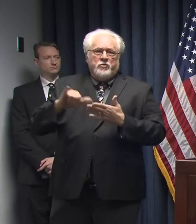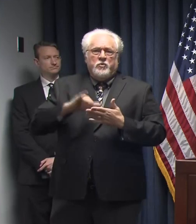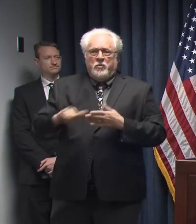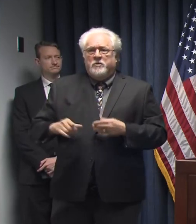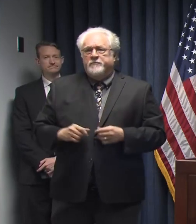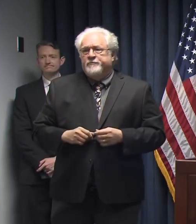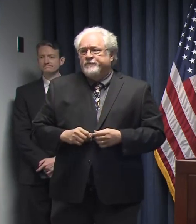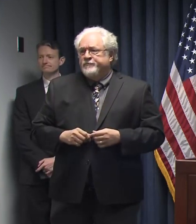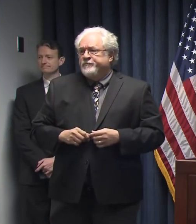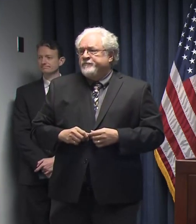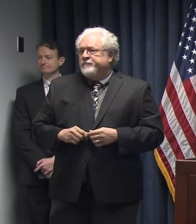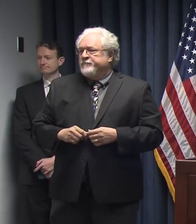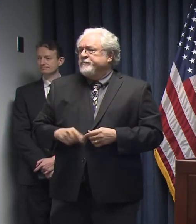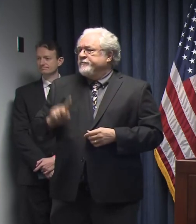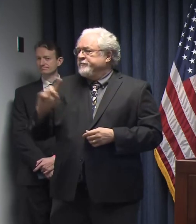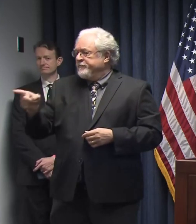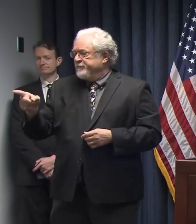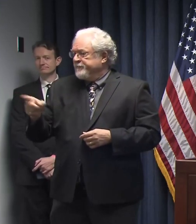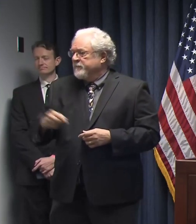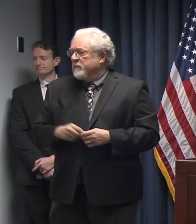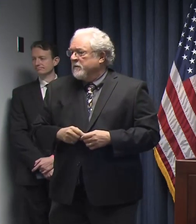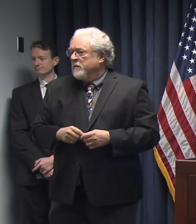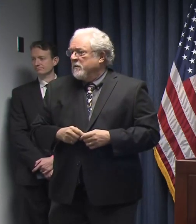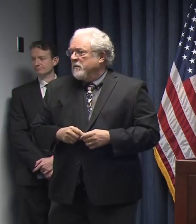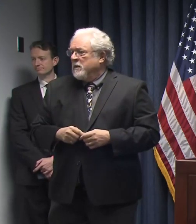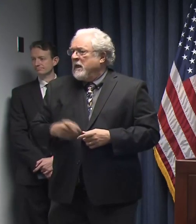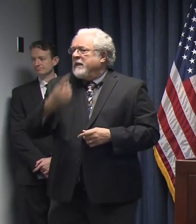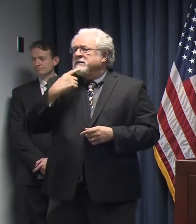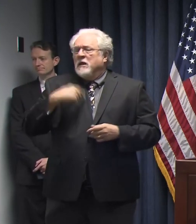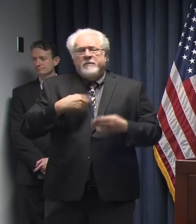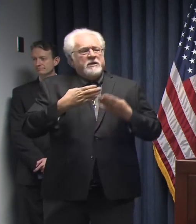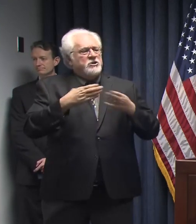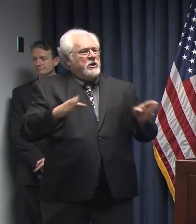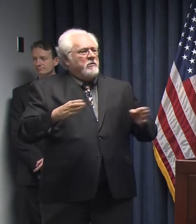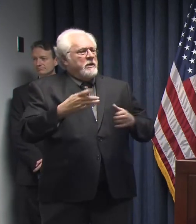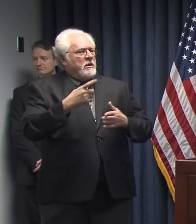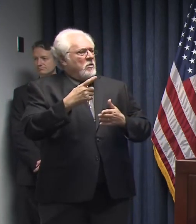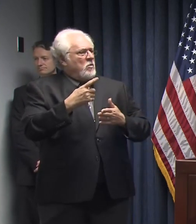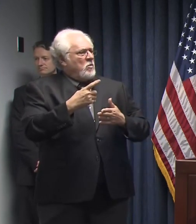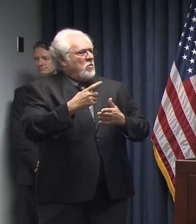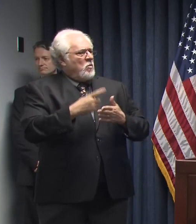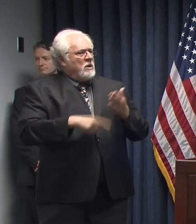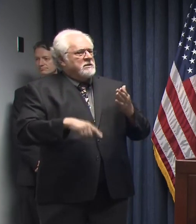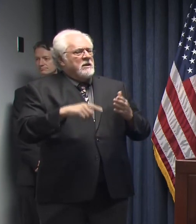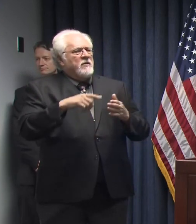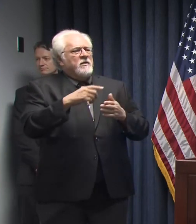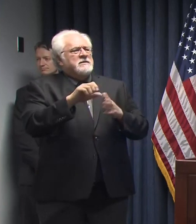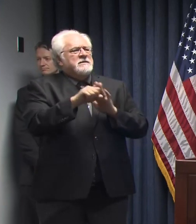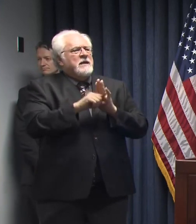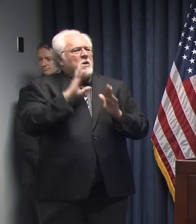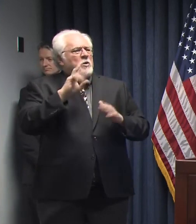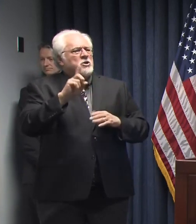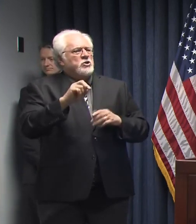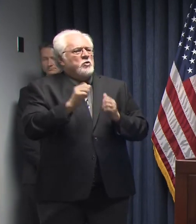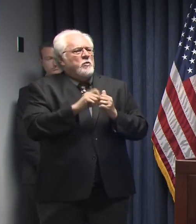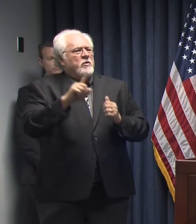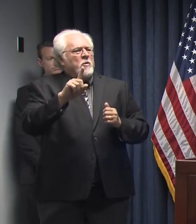York. Yes, sir? Can you tell me generally what the state would be getting with the $1.8 billion on the stimulus plan?